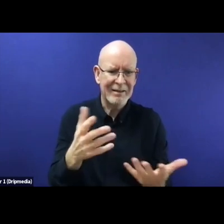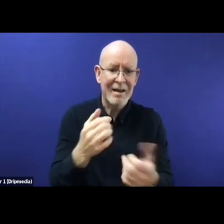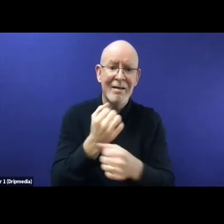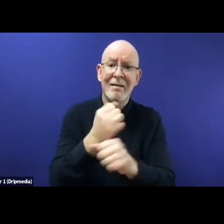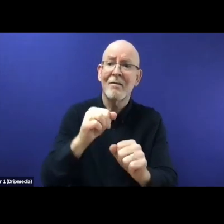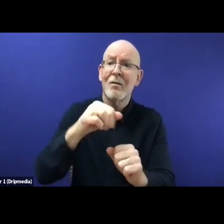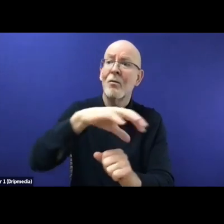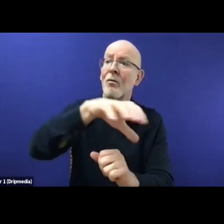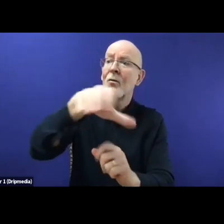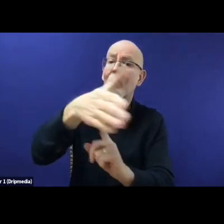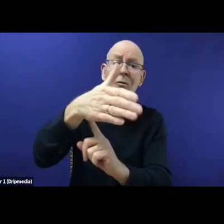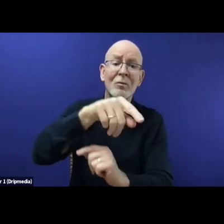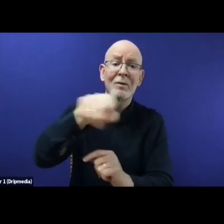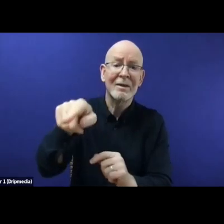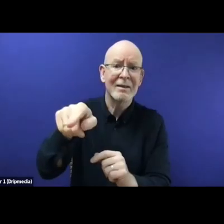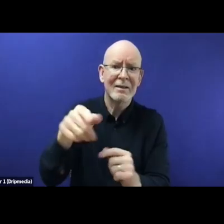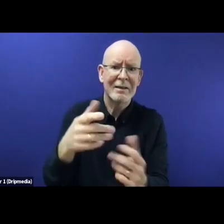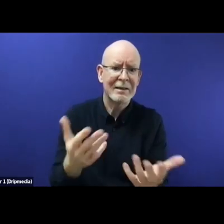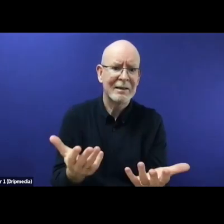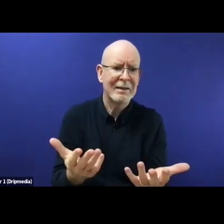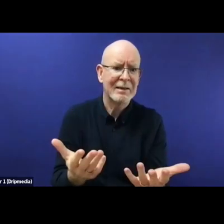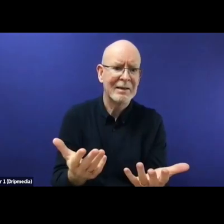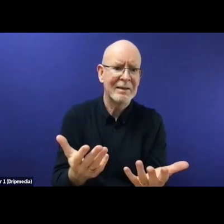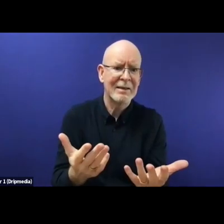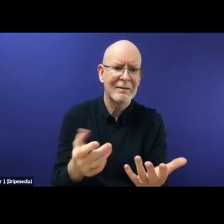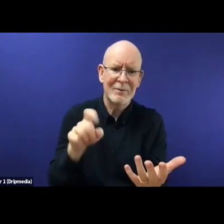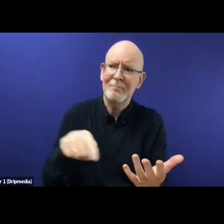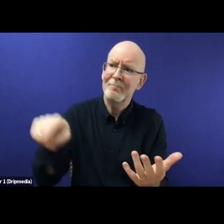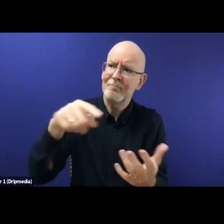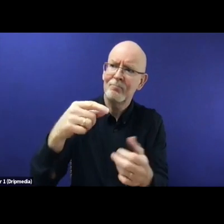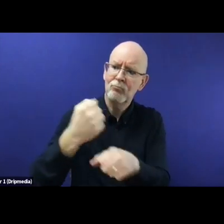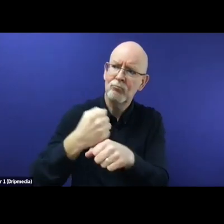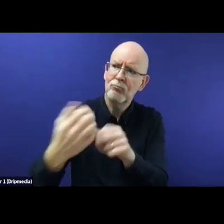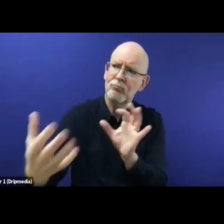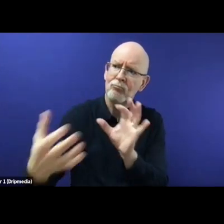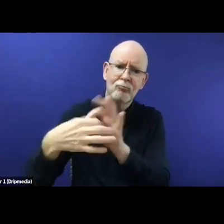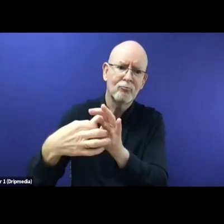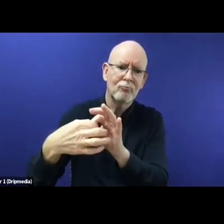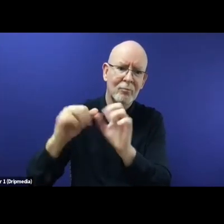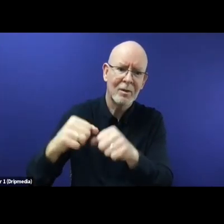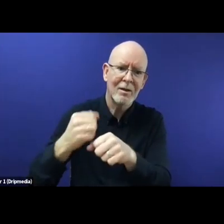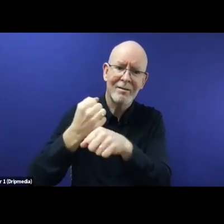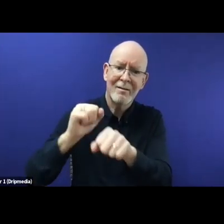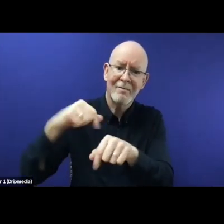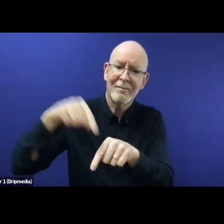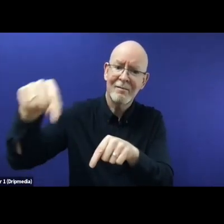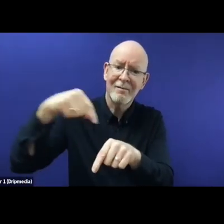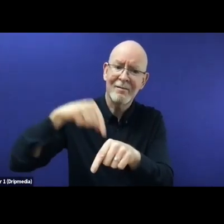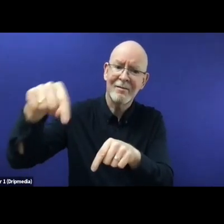below 20%, that should in itself provide a criterion for that country to be